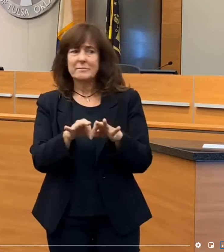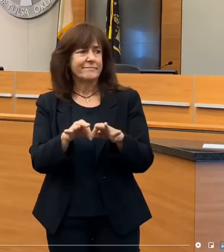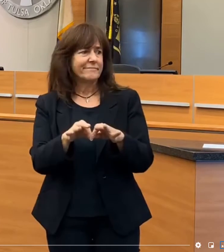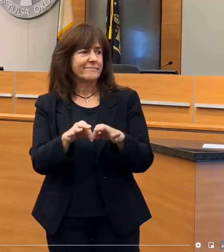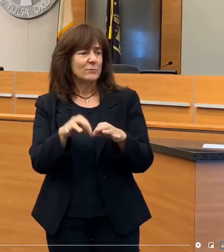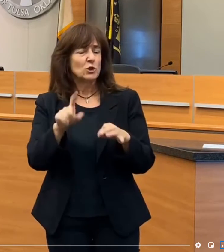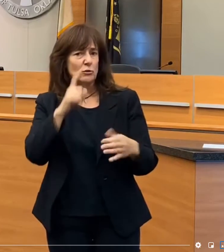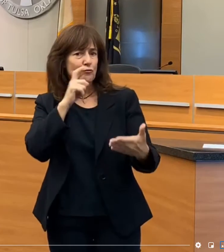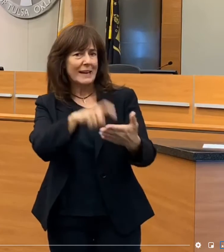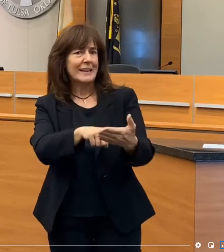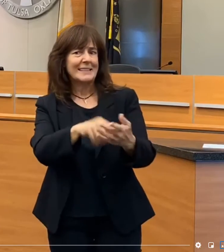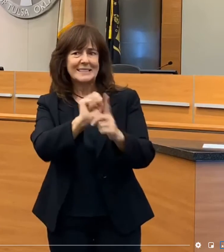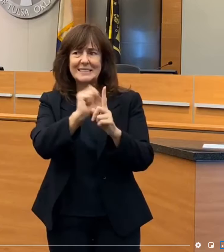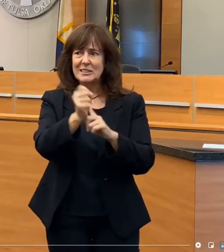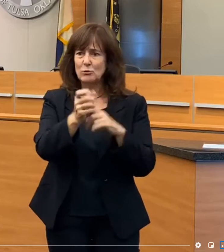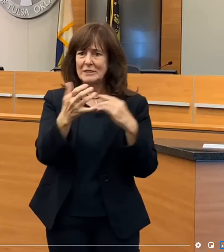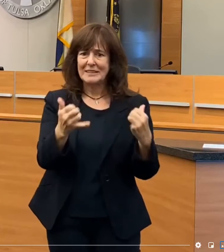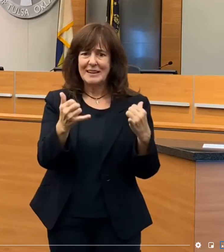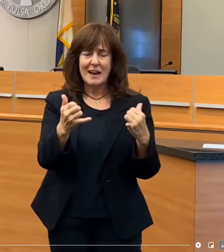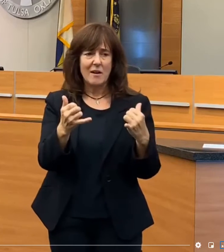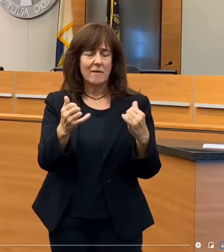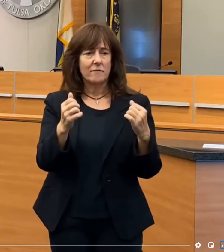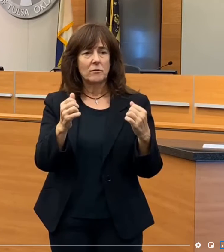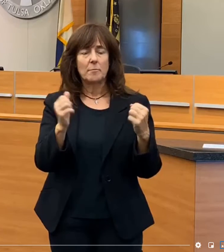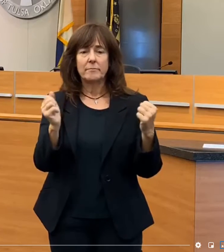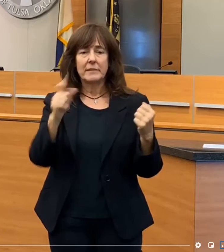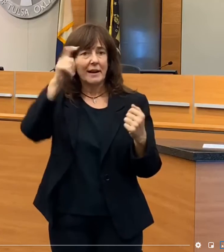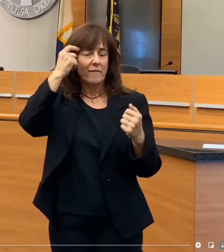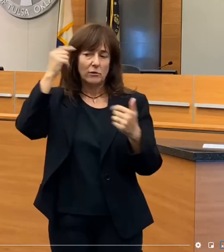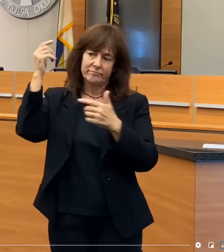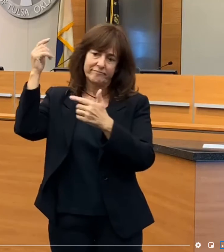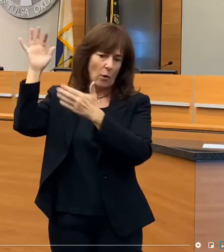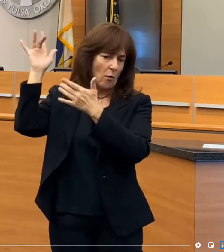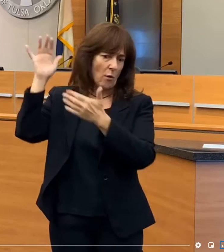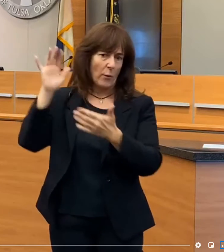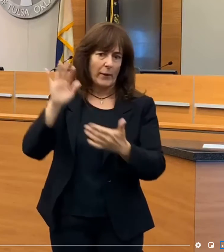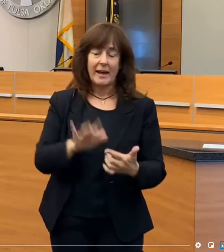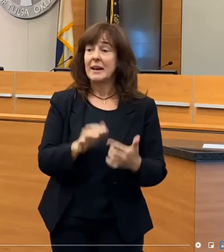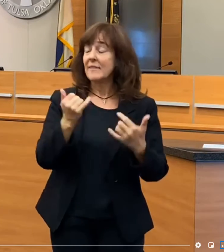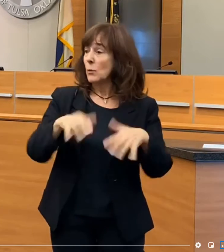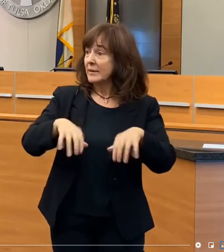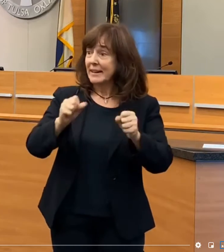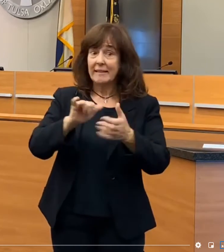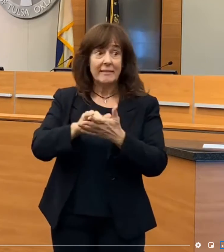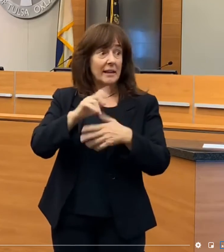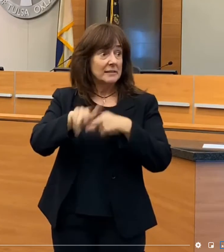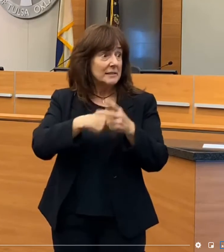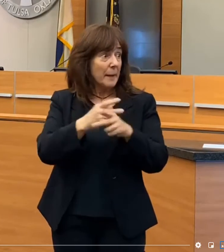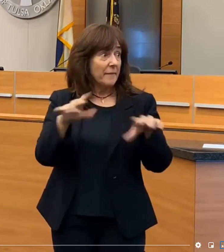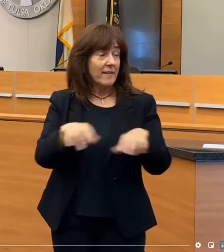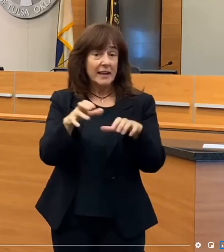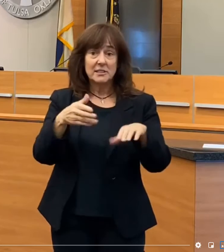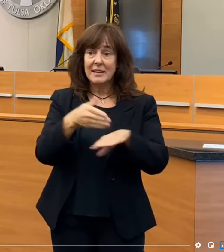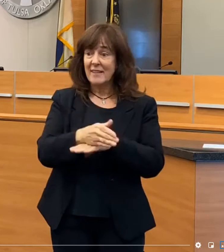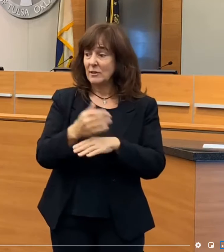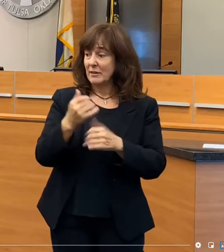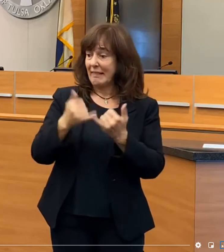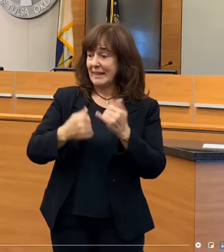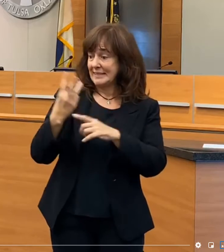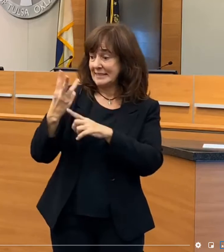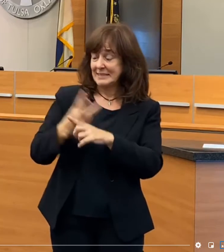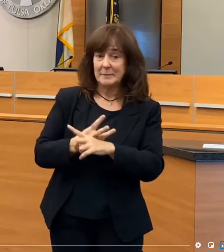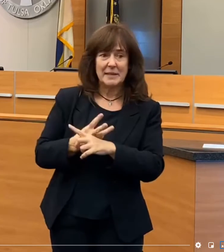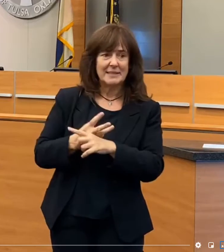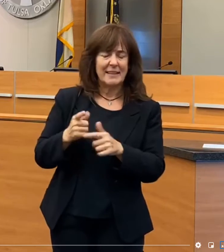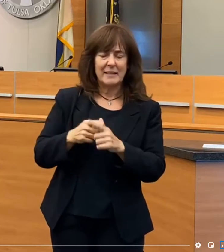recognized in the situation we're in at all levels of government. The fact that the governor would take that kind of action after the last six months